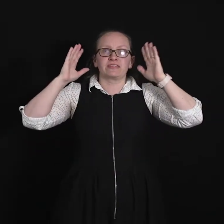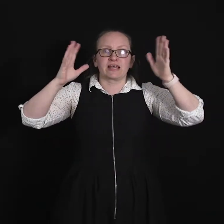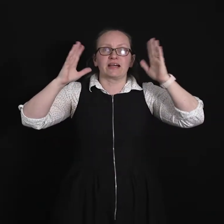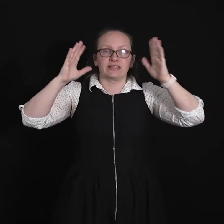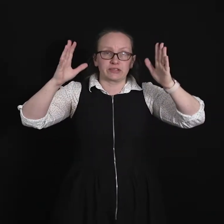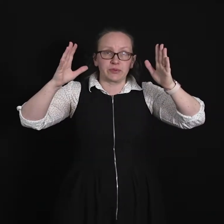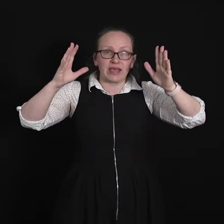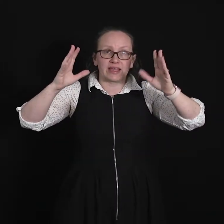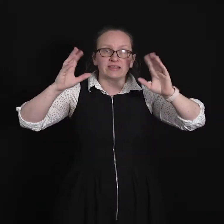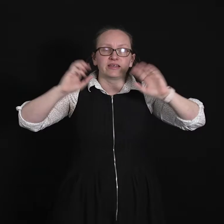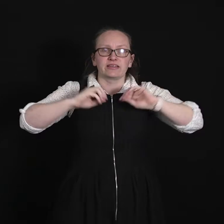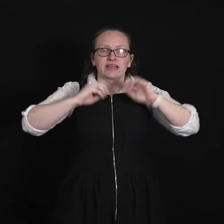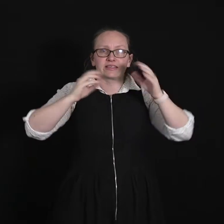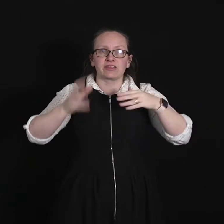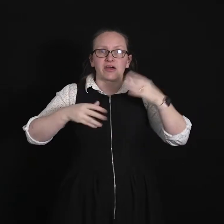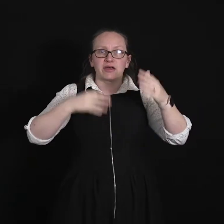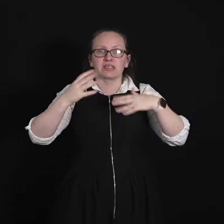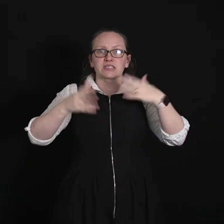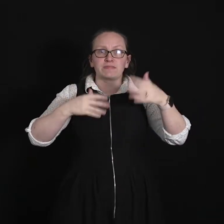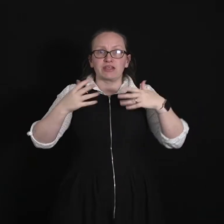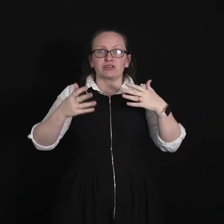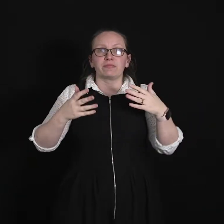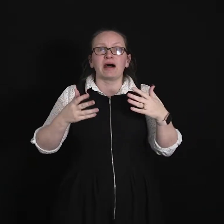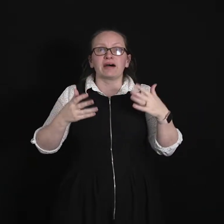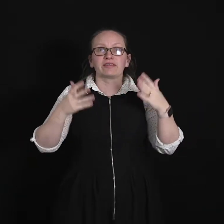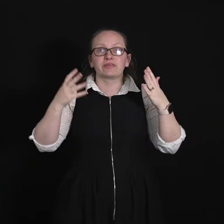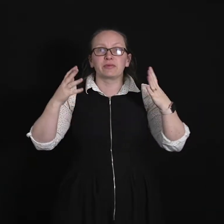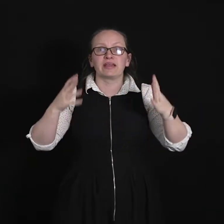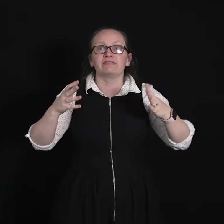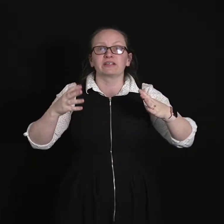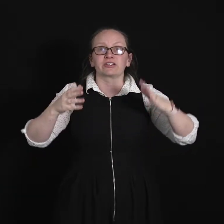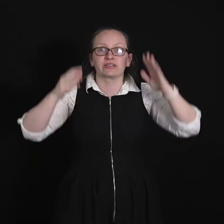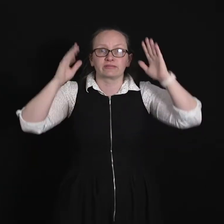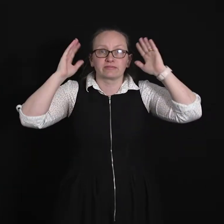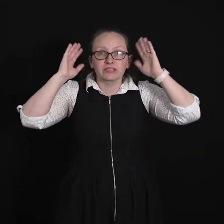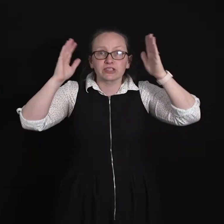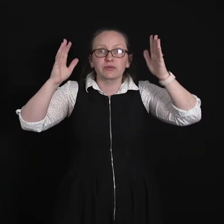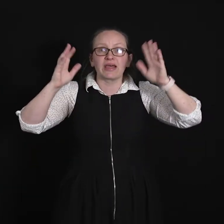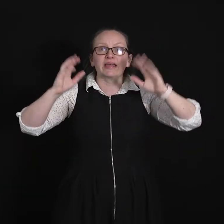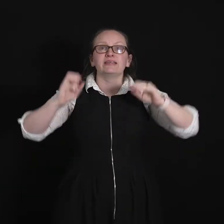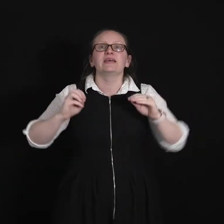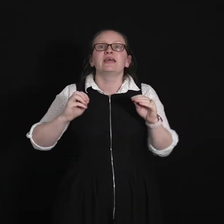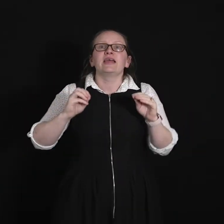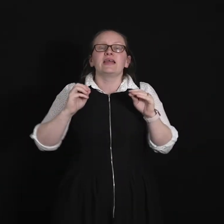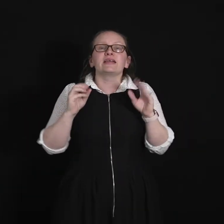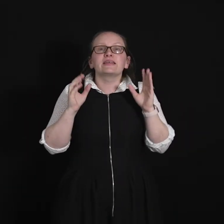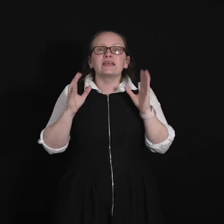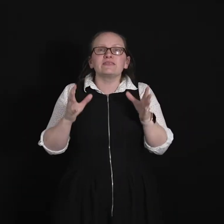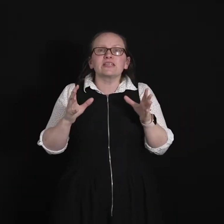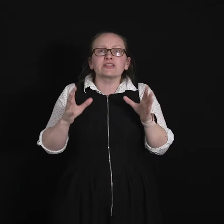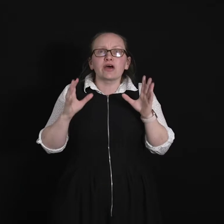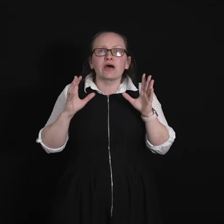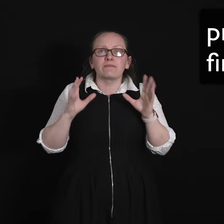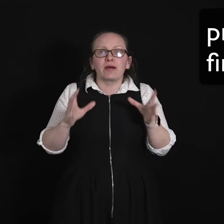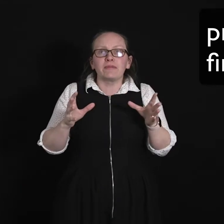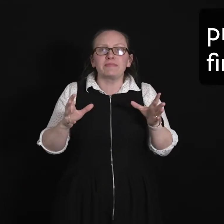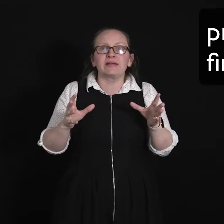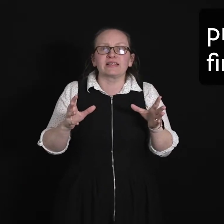Psi squared that's the spatial part of the wave function squared gives us the probability